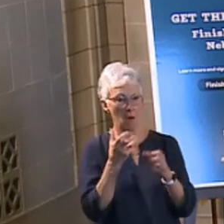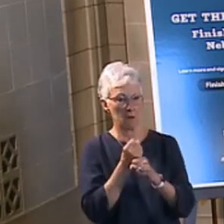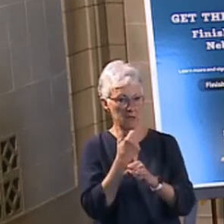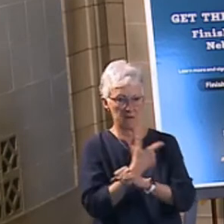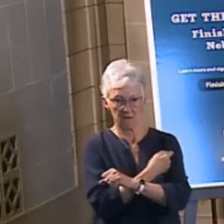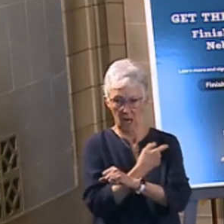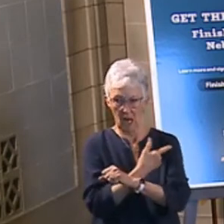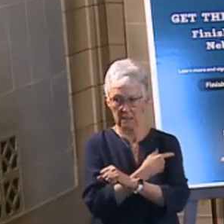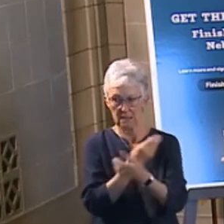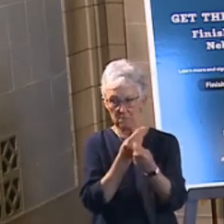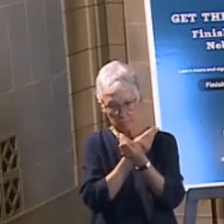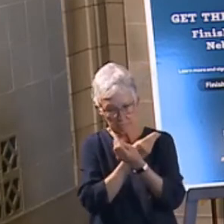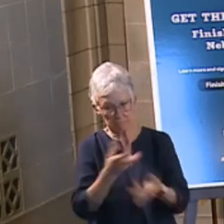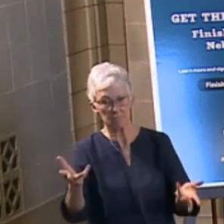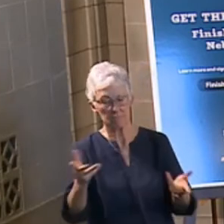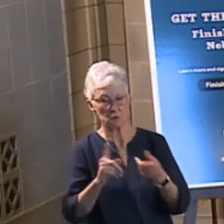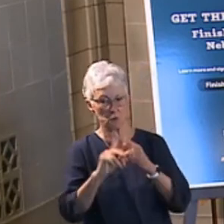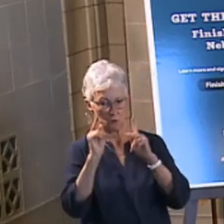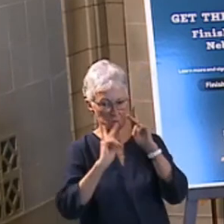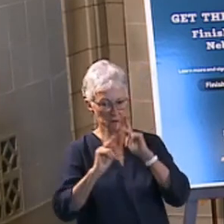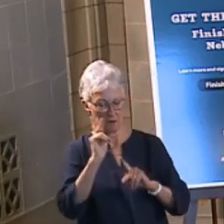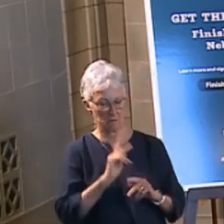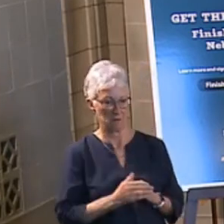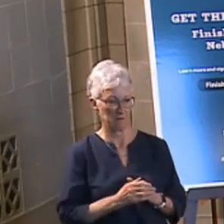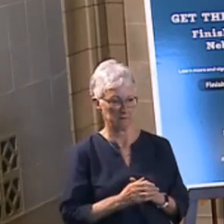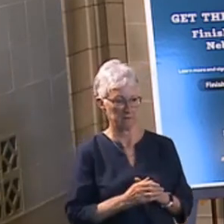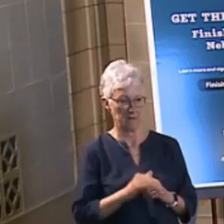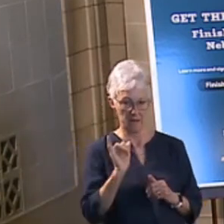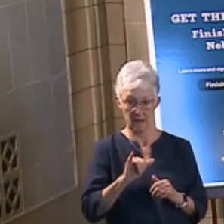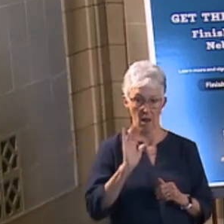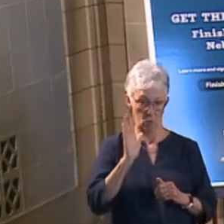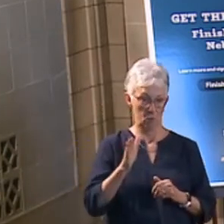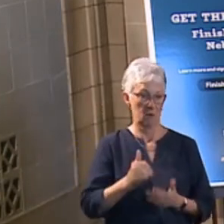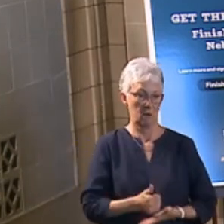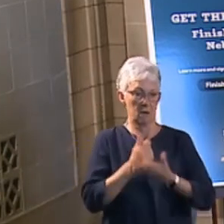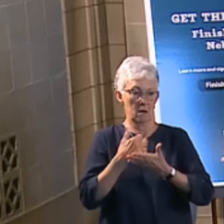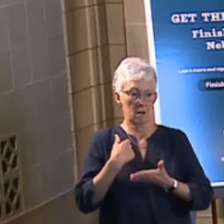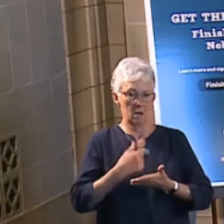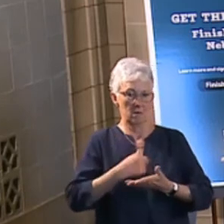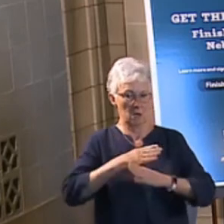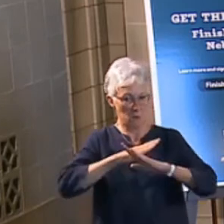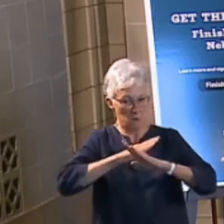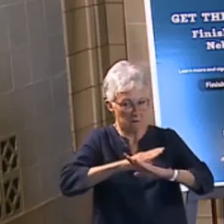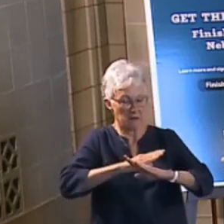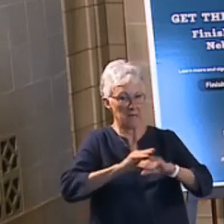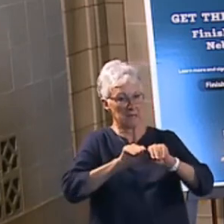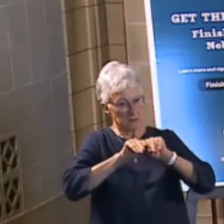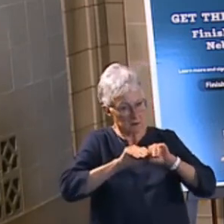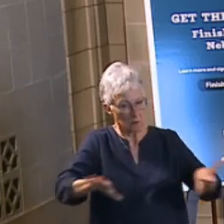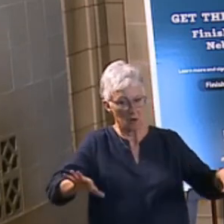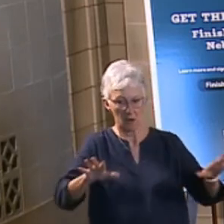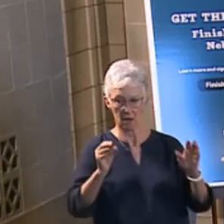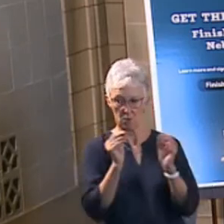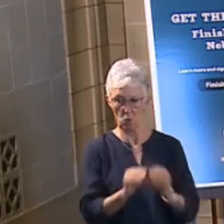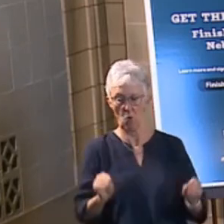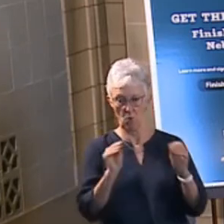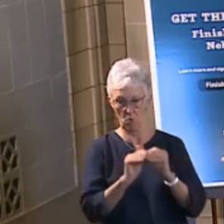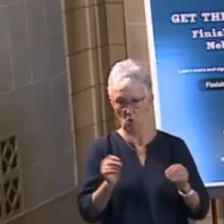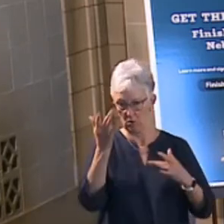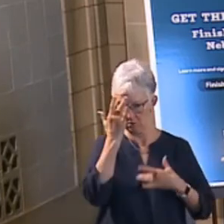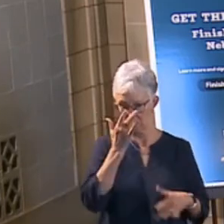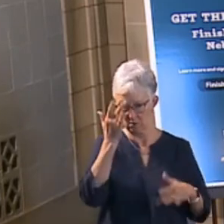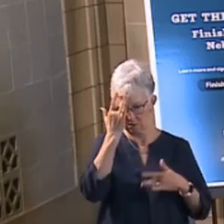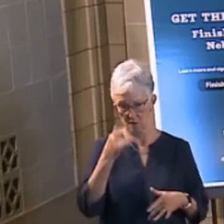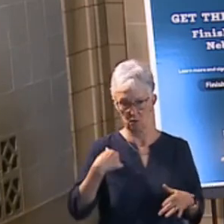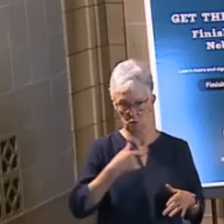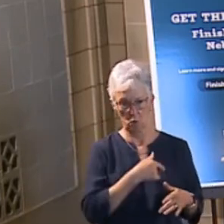we really work our way through the pandemic, is by getting people vaccinated, so that they have the antibodies and the virus